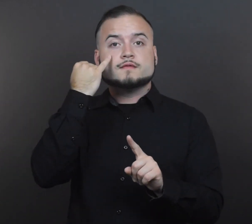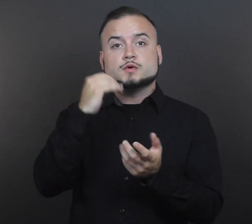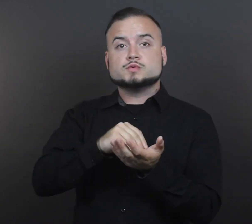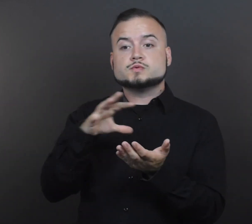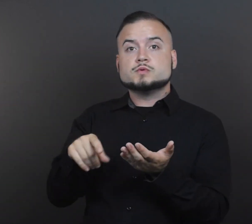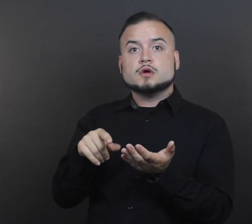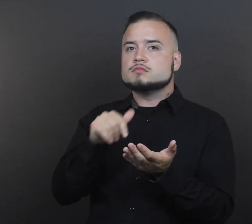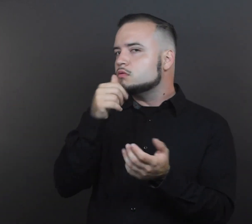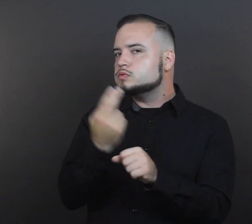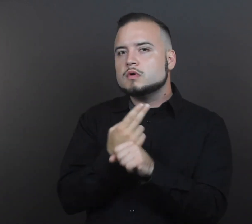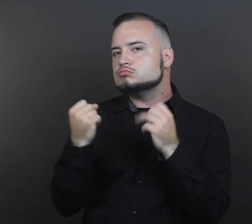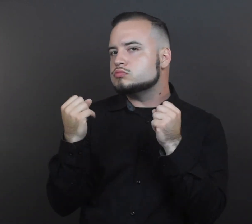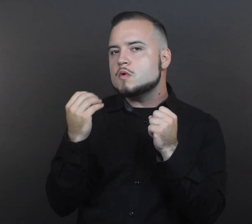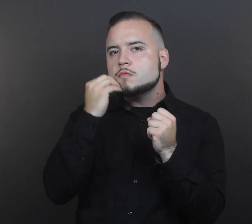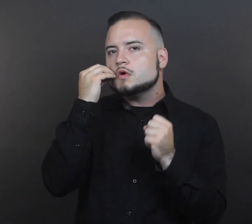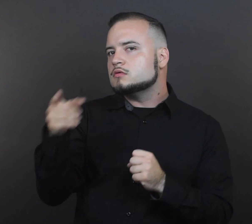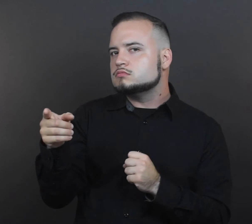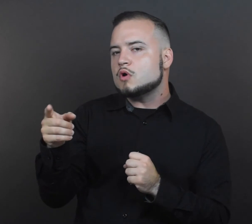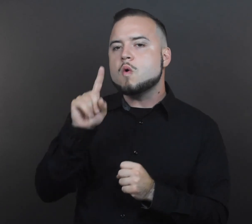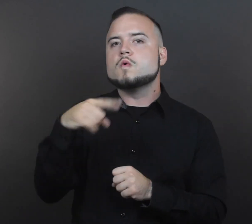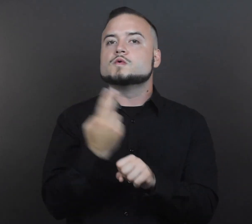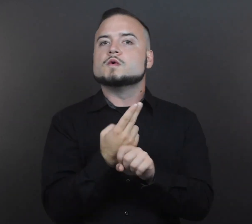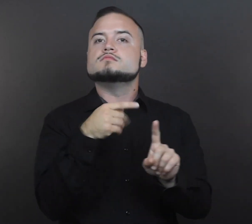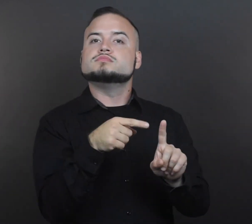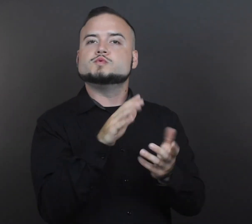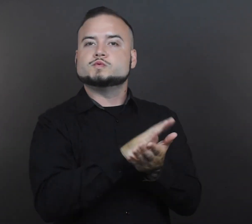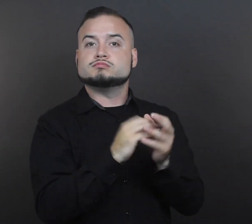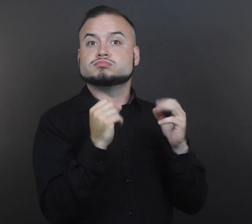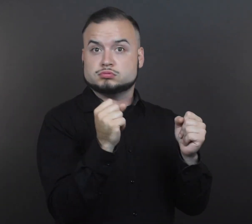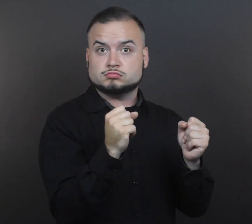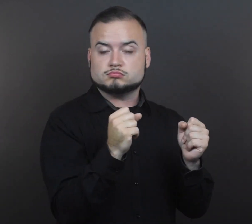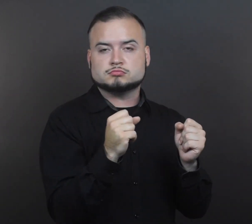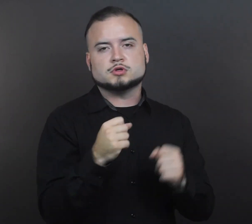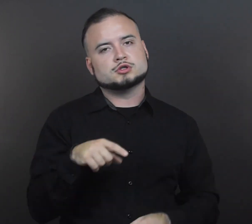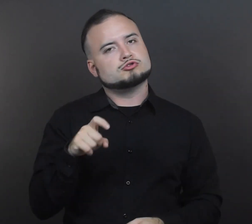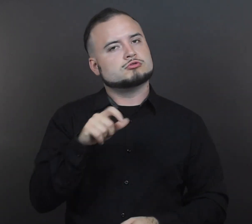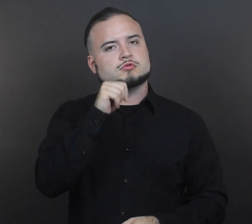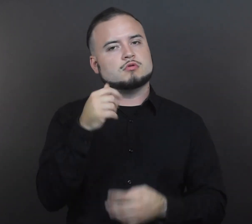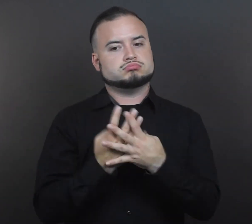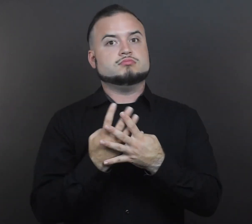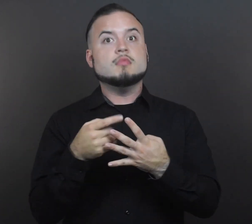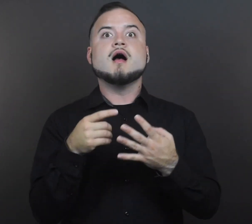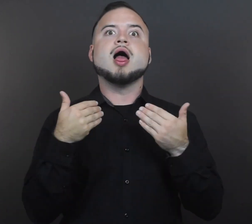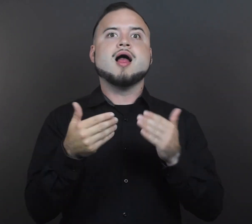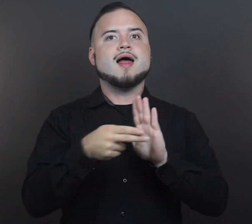in mind that a student whose home language is not ASL, who is learning ASL in school, should not be